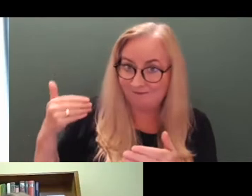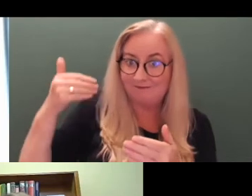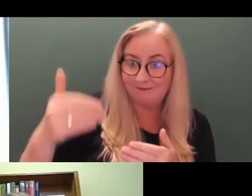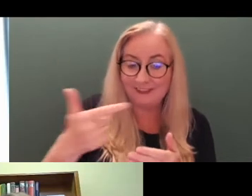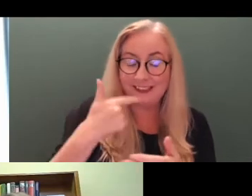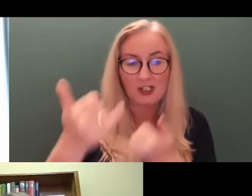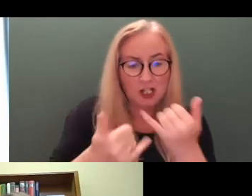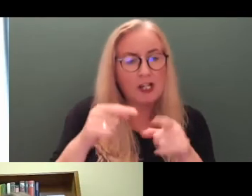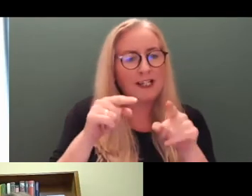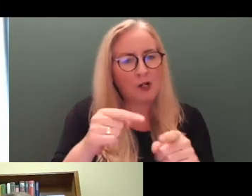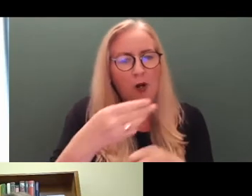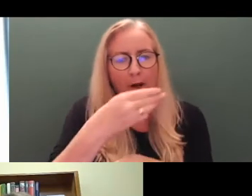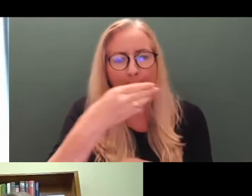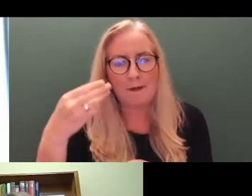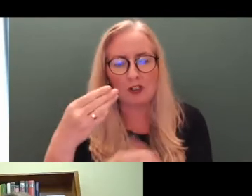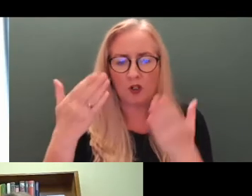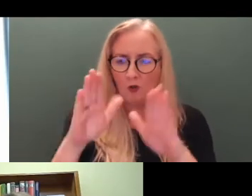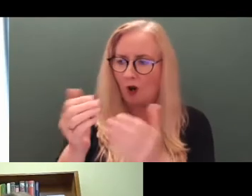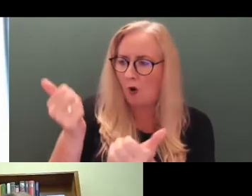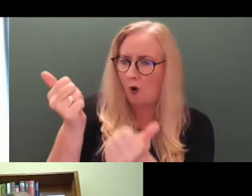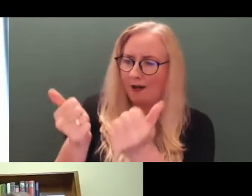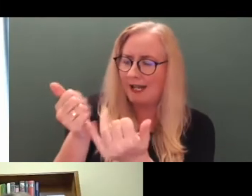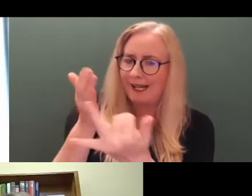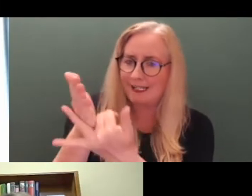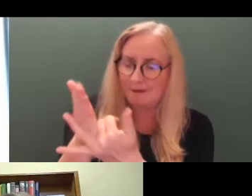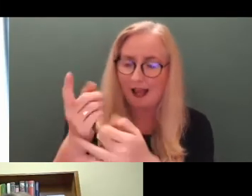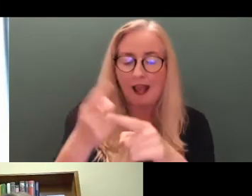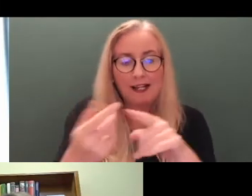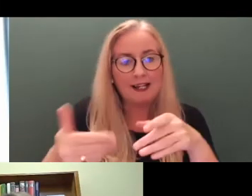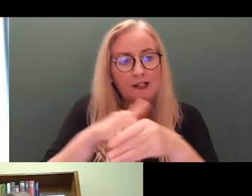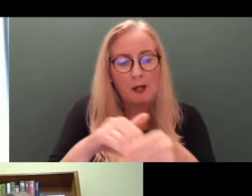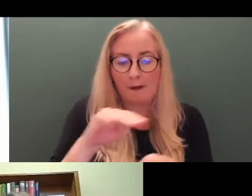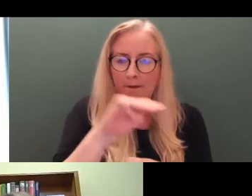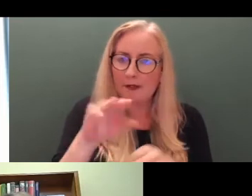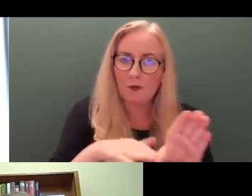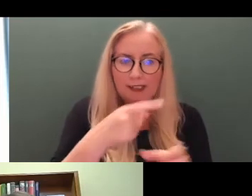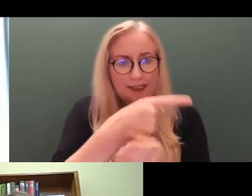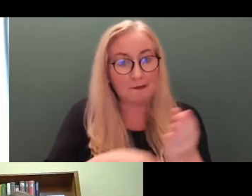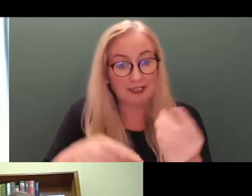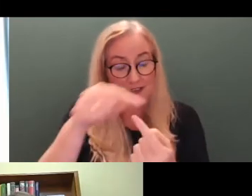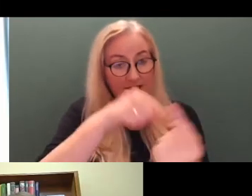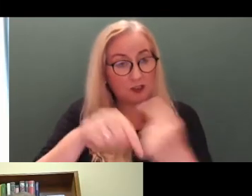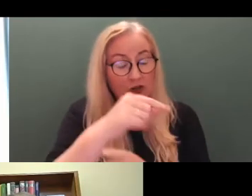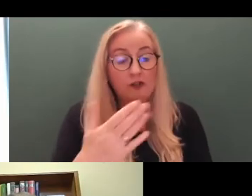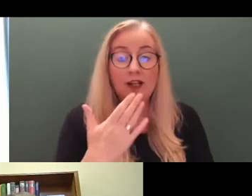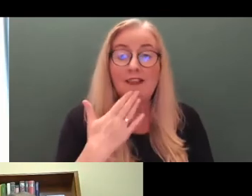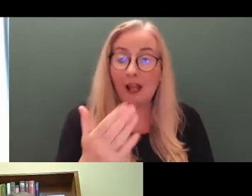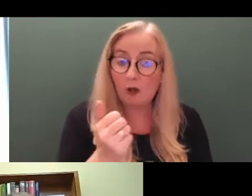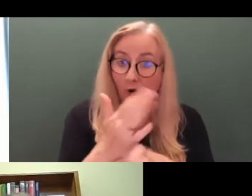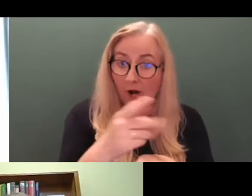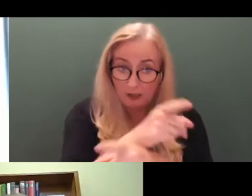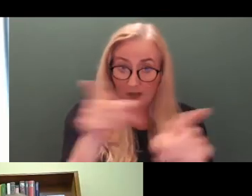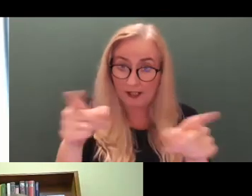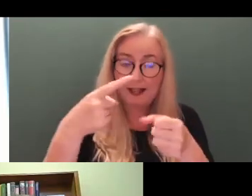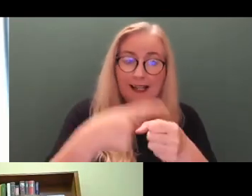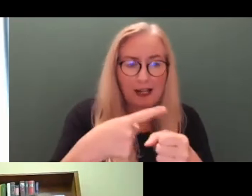commitment to making the courts accessible to and inclusive of persons with disabilities. So thank you all once more and